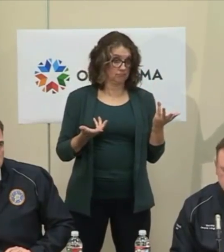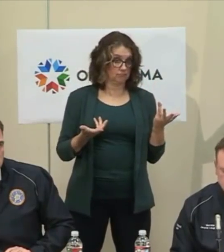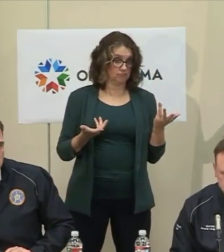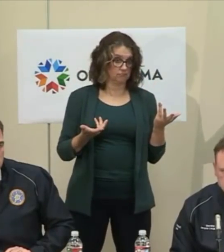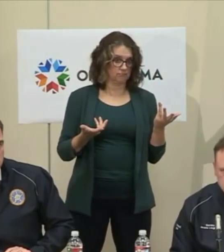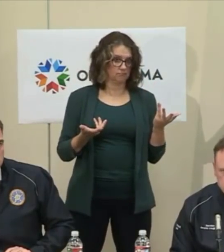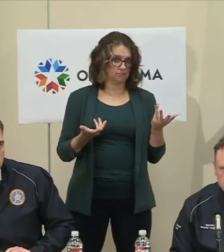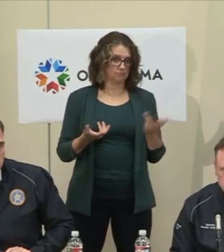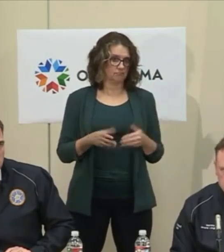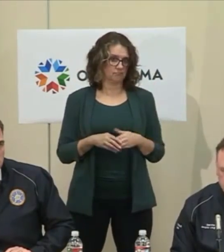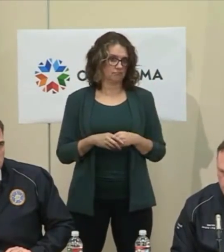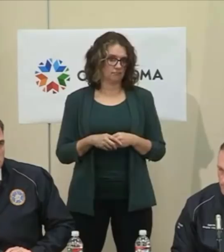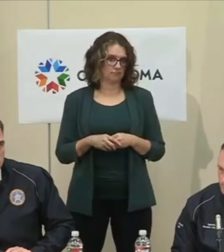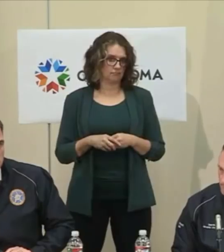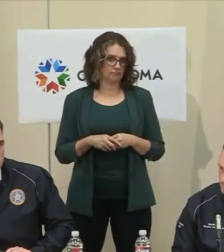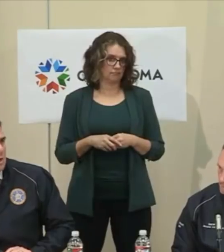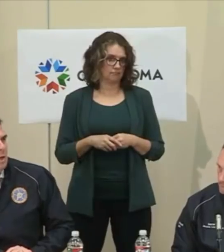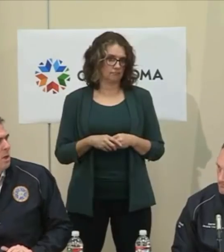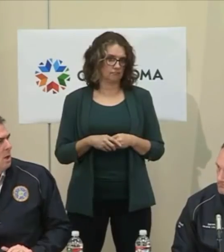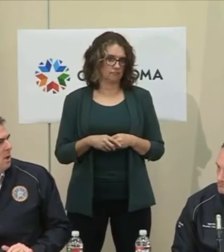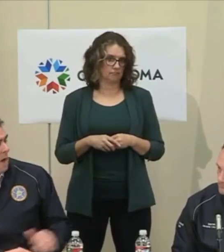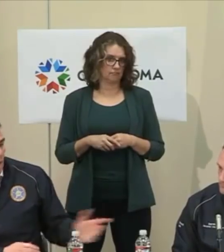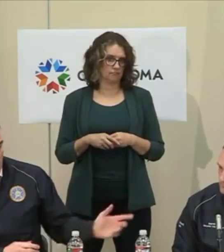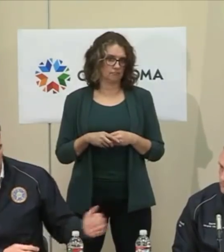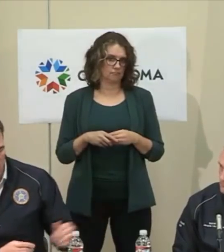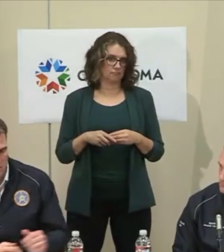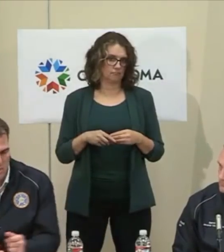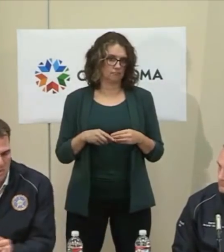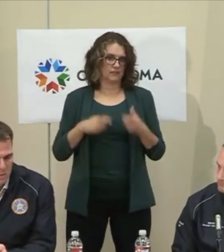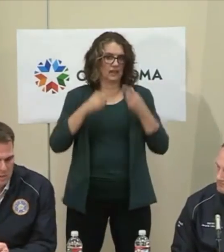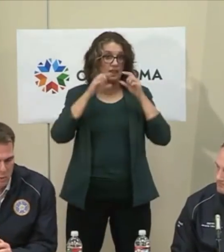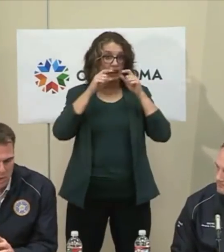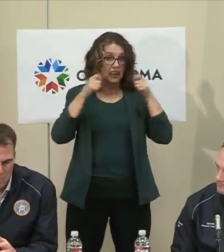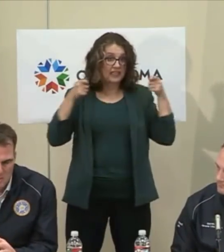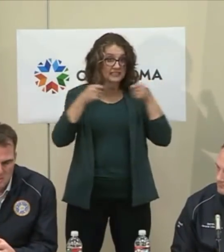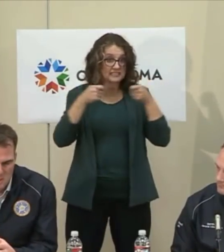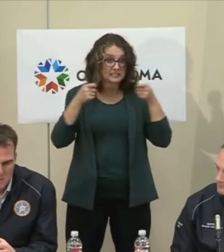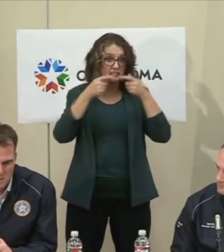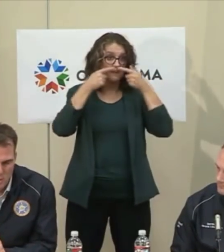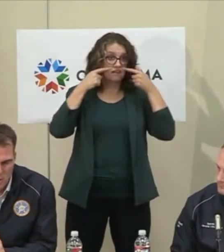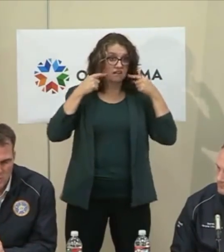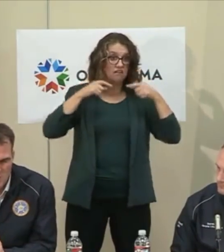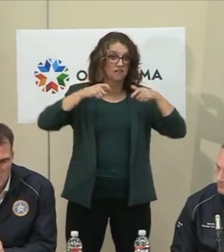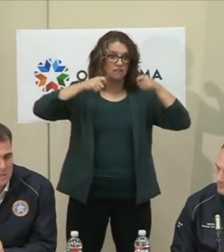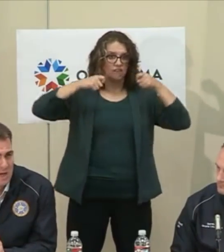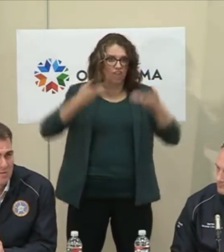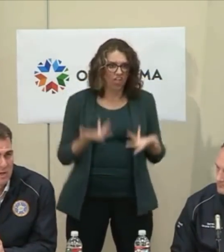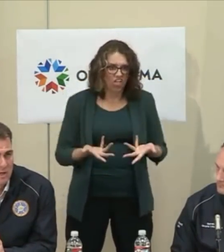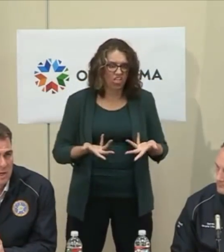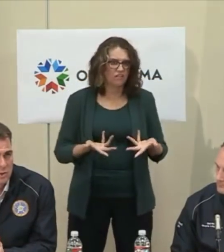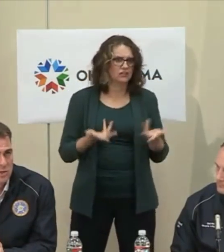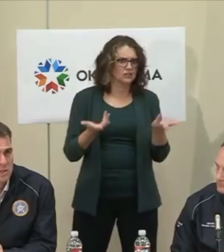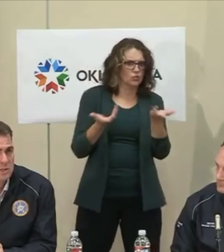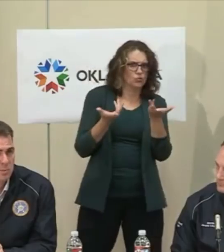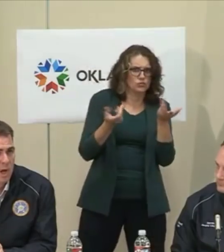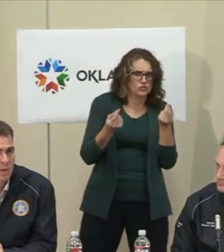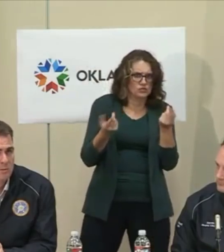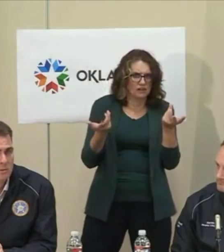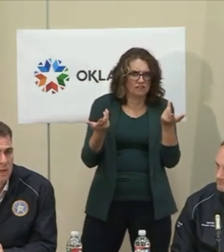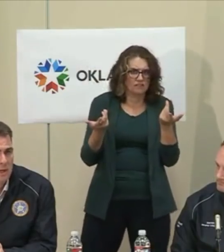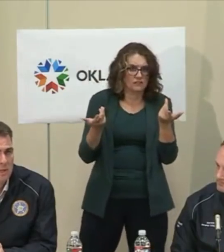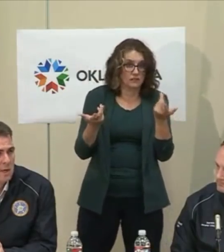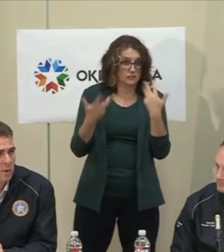had fallen apart on masks. Yeah, and I'll let them jump in as well. So our state does have a strategic